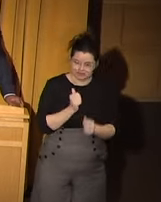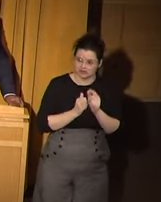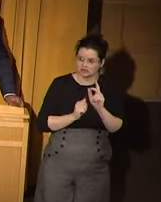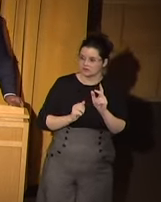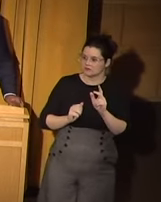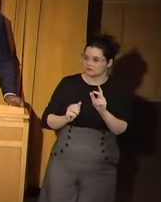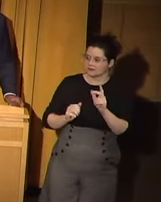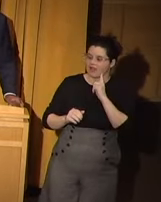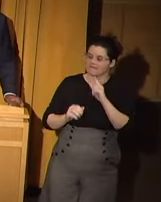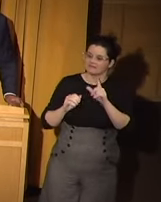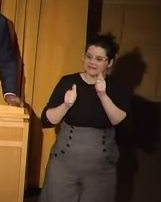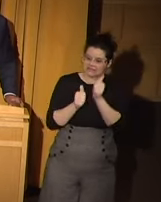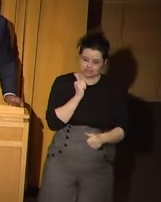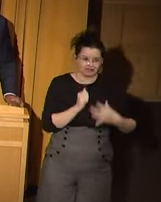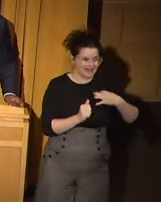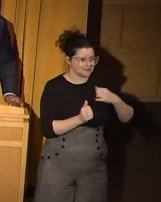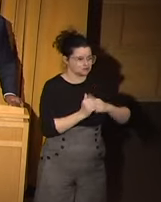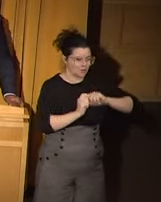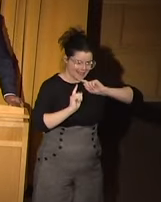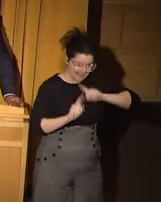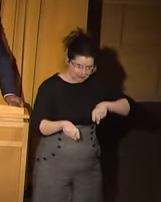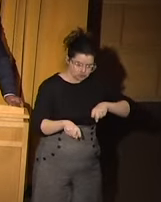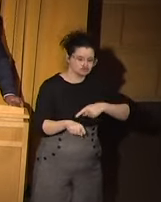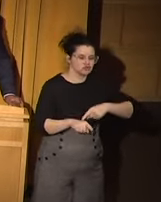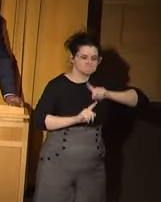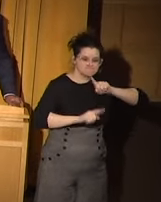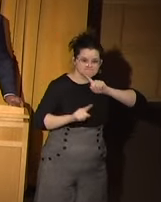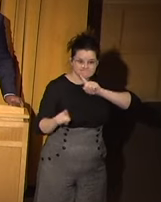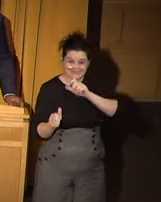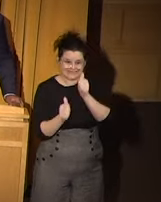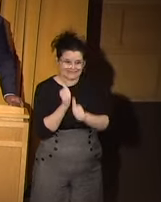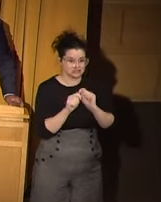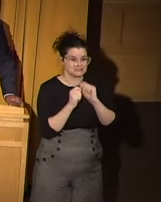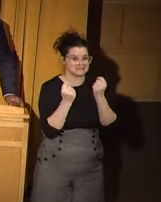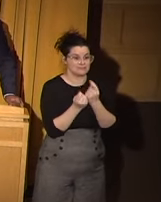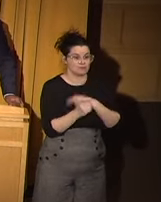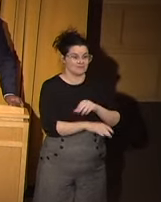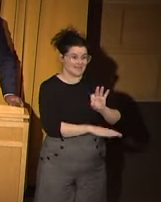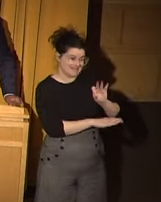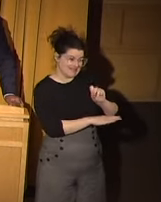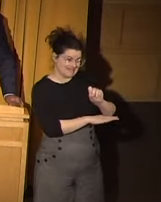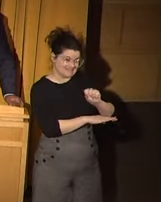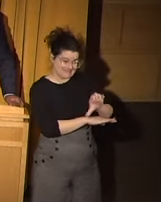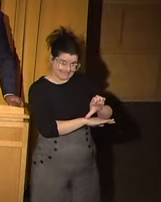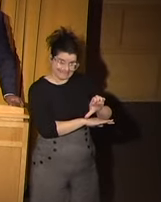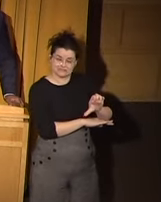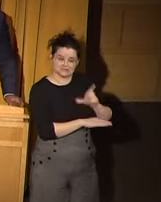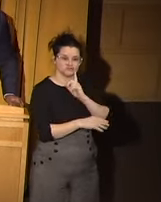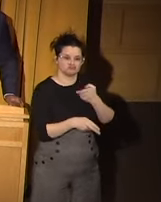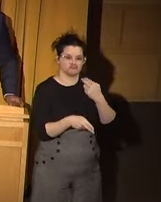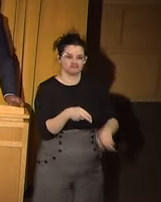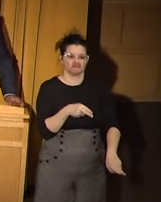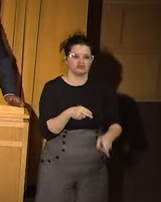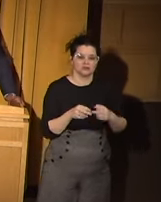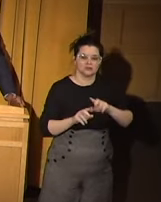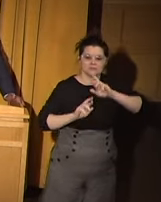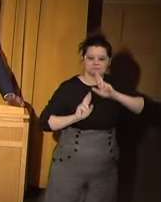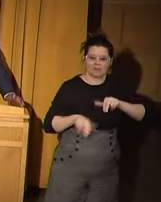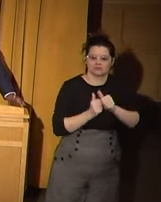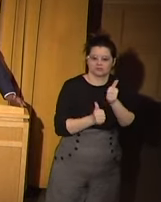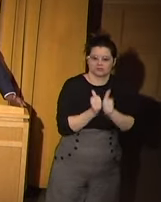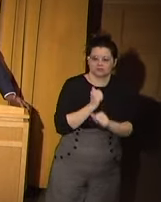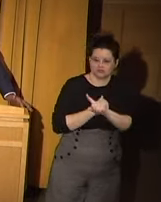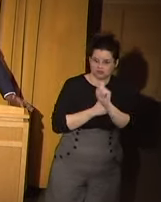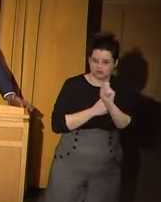those, each of the candidates to answer the questions. Each candidate team will have 90 seconds to respond to the